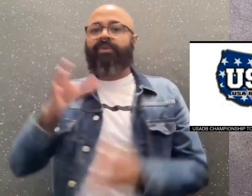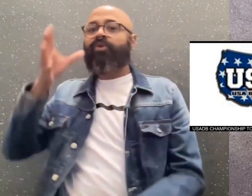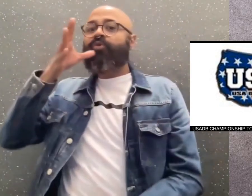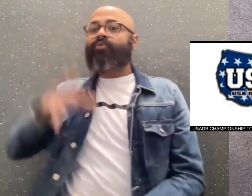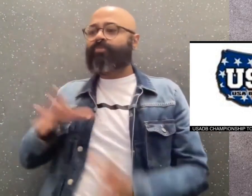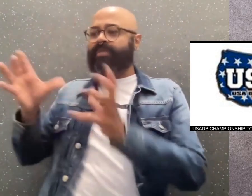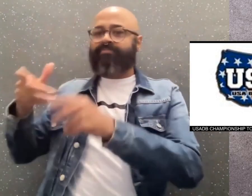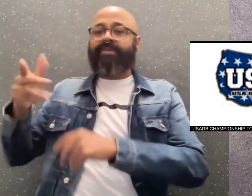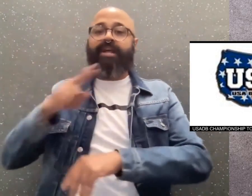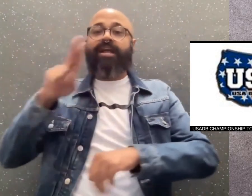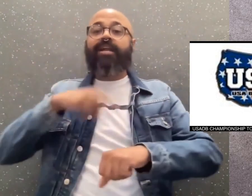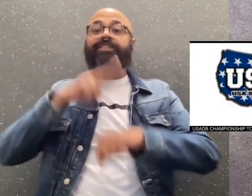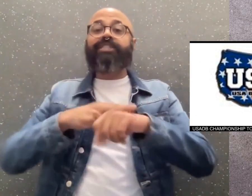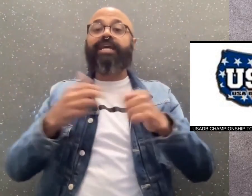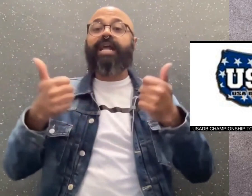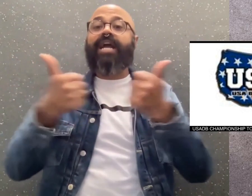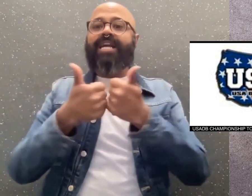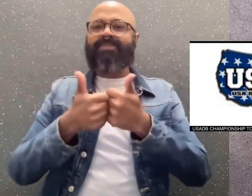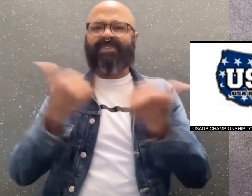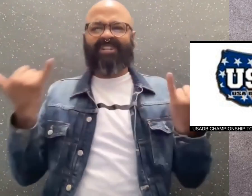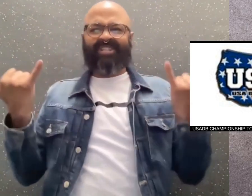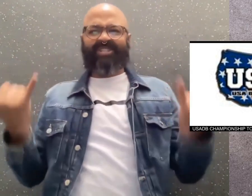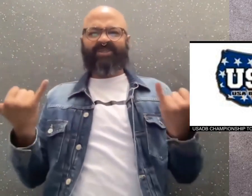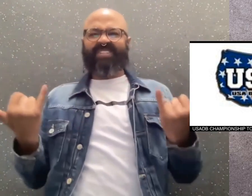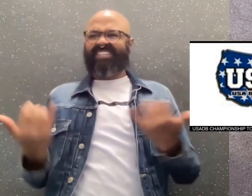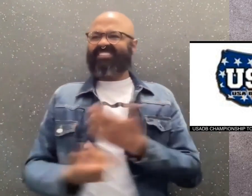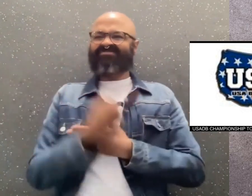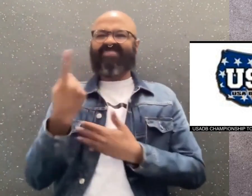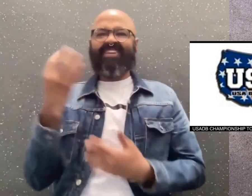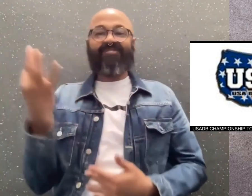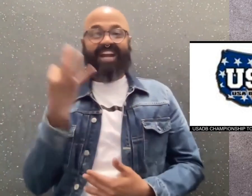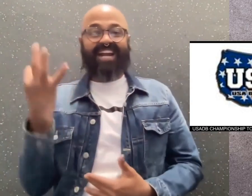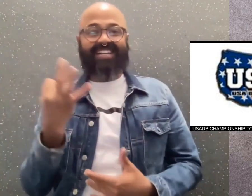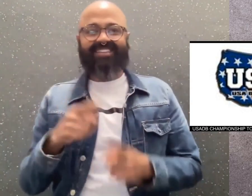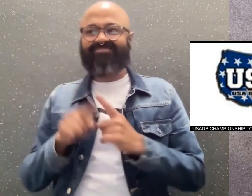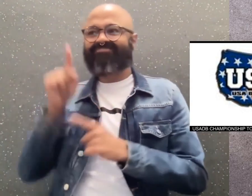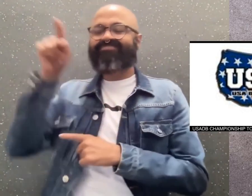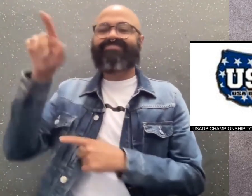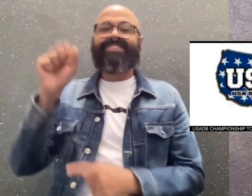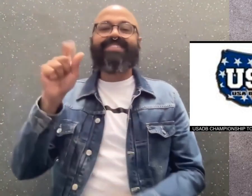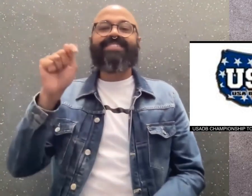national games were today at the St. John Foster University Athletic Center.